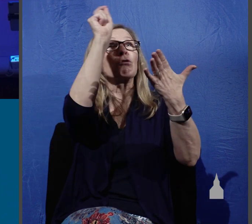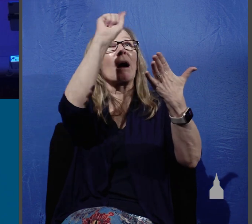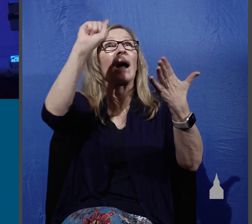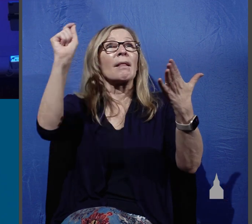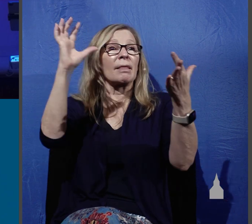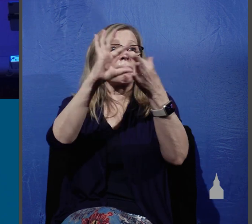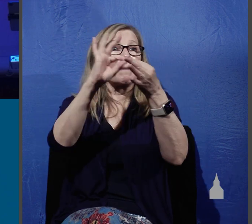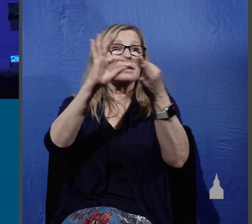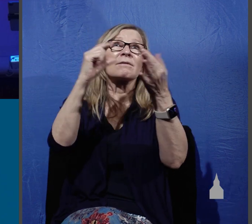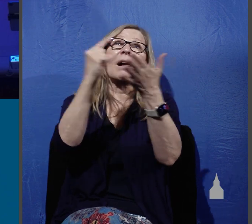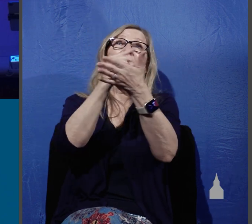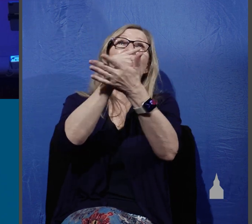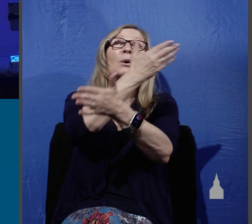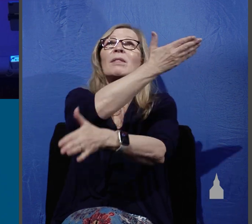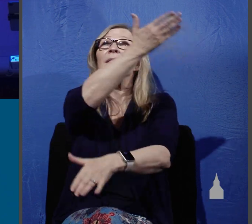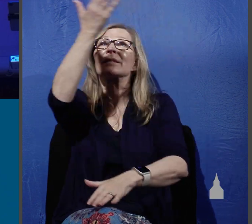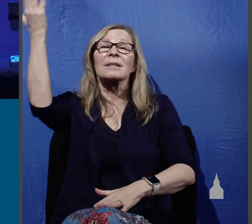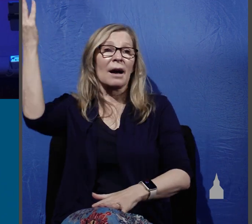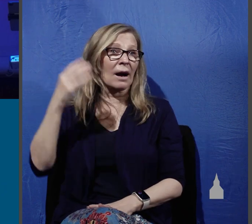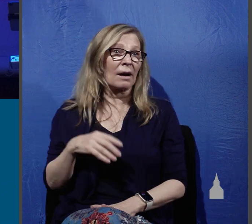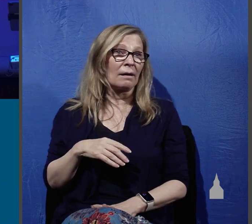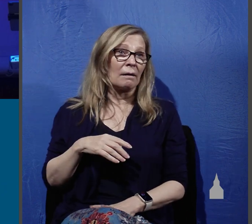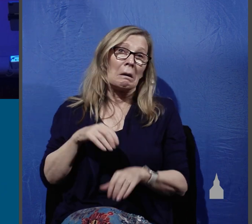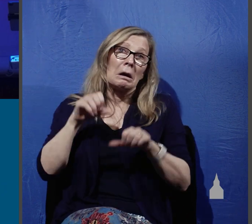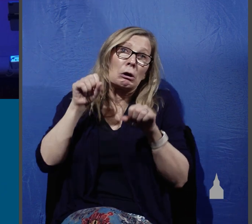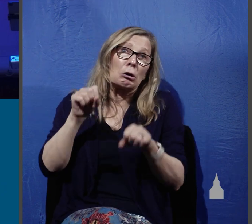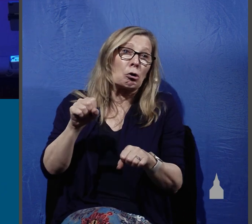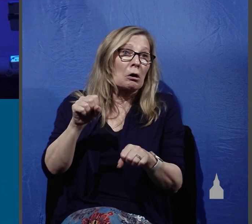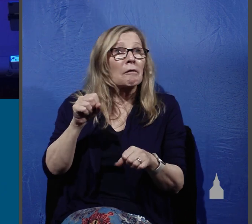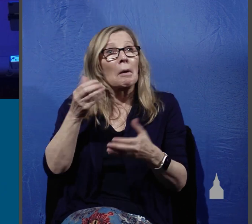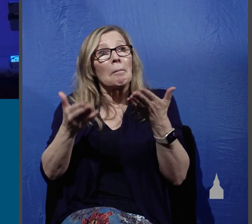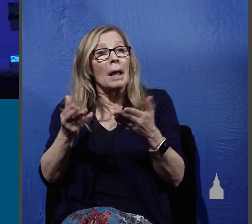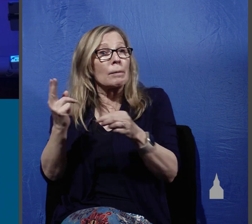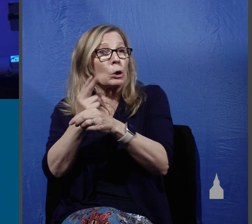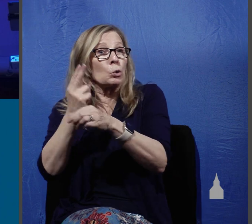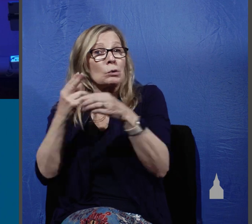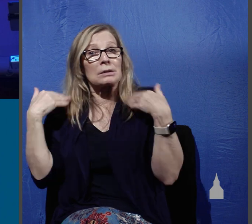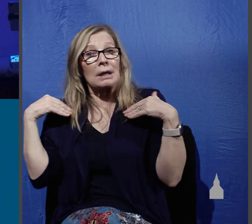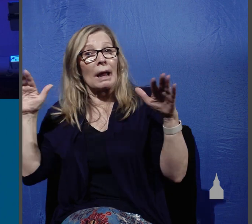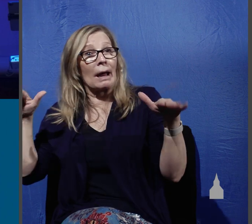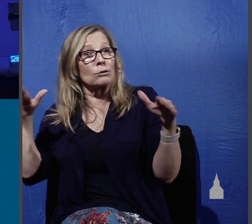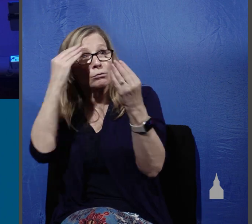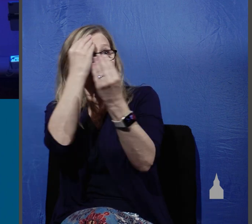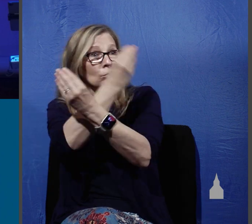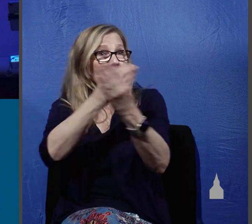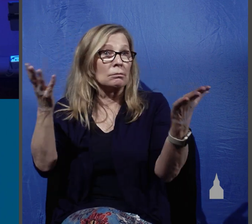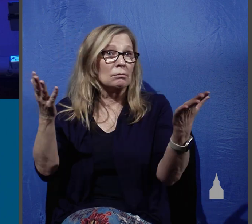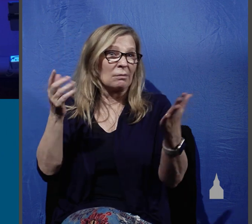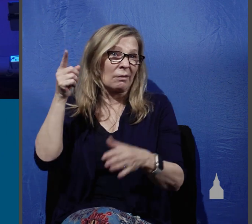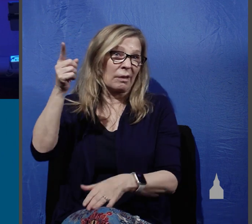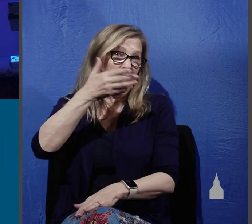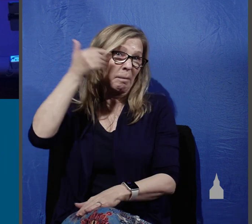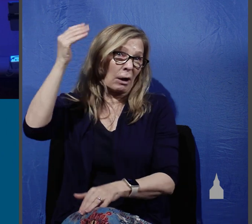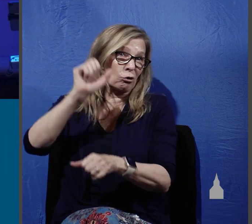he could have used angels to proclaim the message of salvation, and as we know, they would have done a far better job than we do.